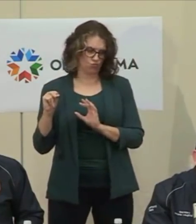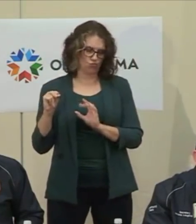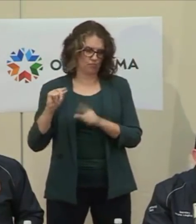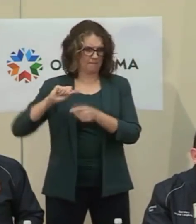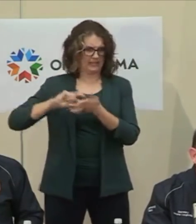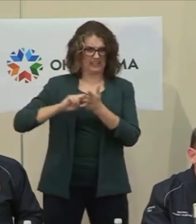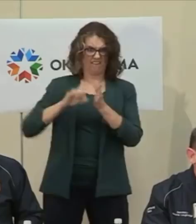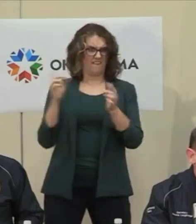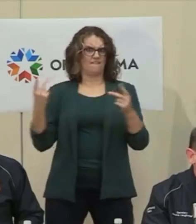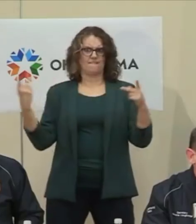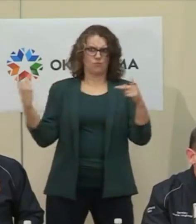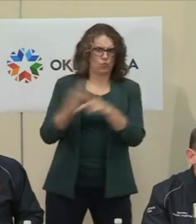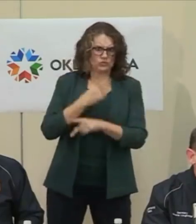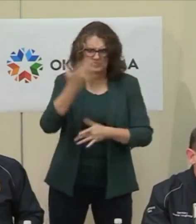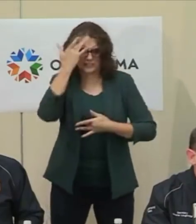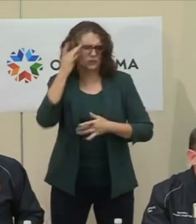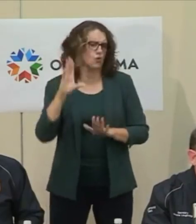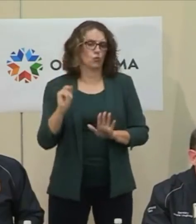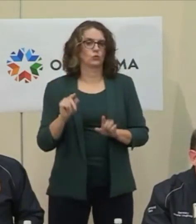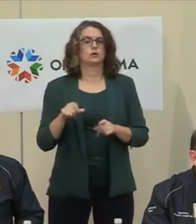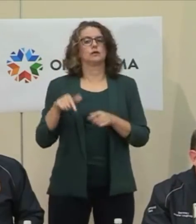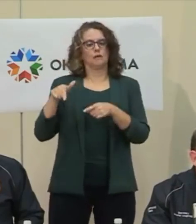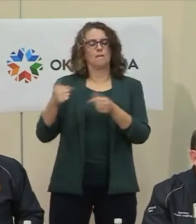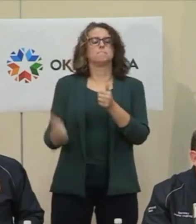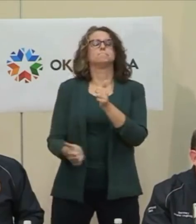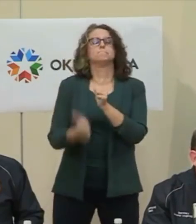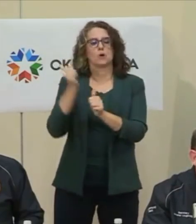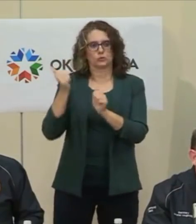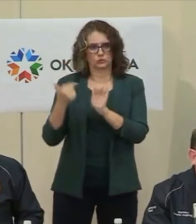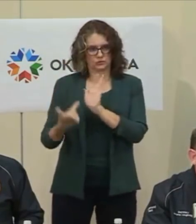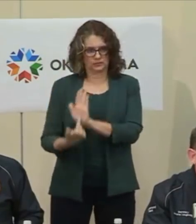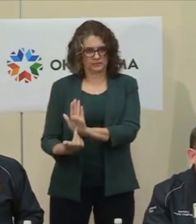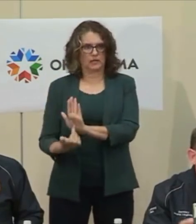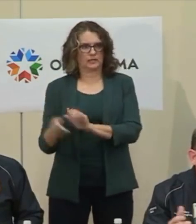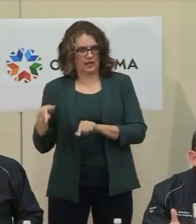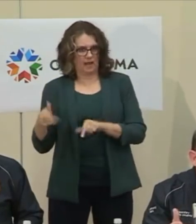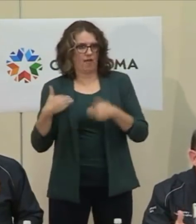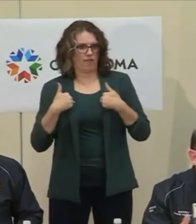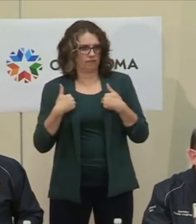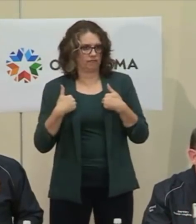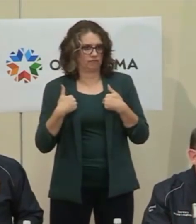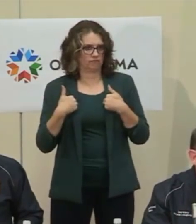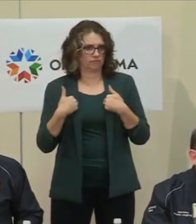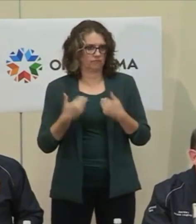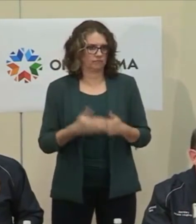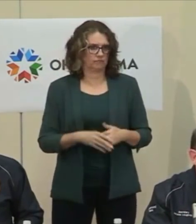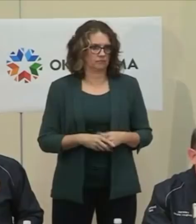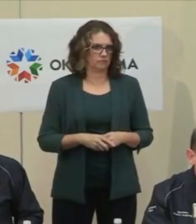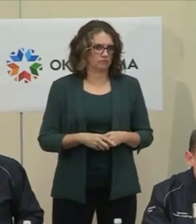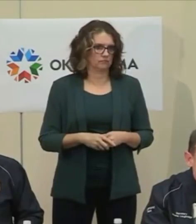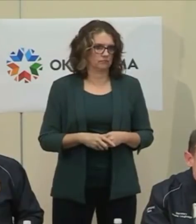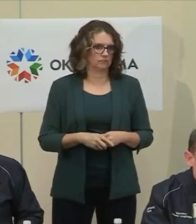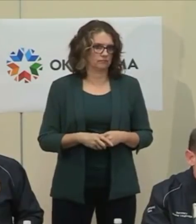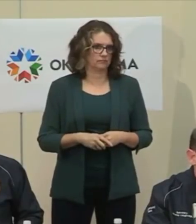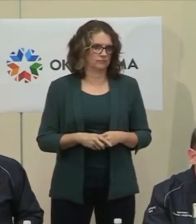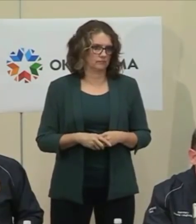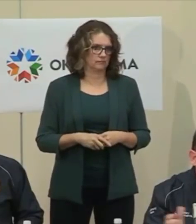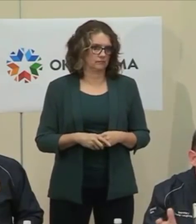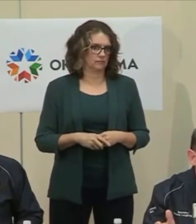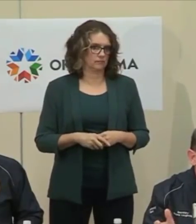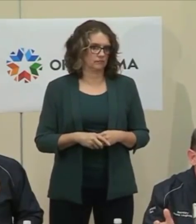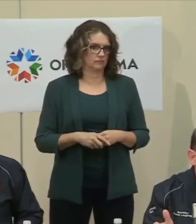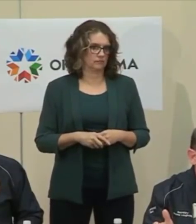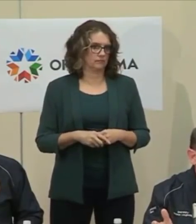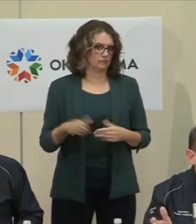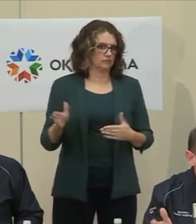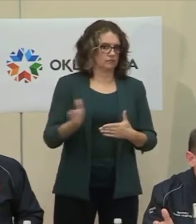I don't think we know enough yet to, you know, to postulate around that. But that goes to the governor's point that the data that we see that derives